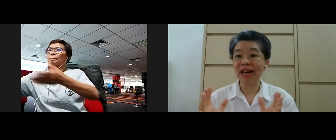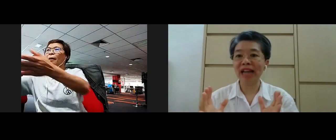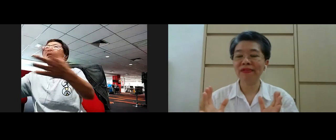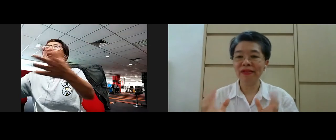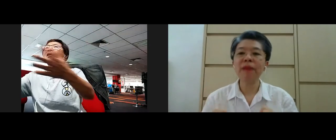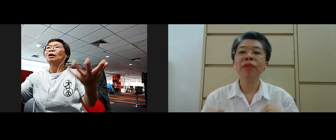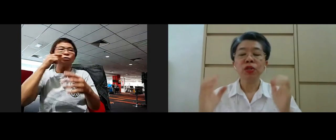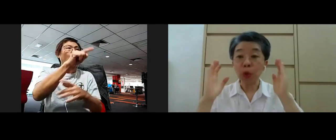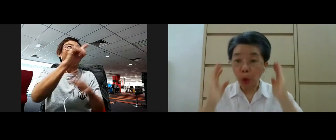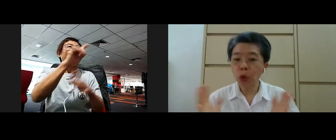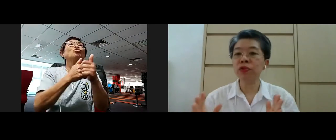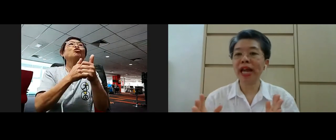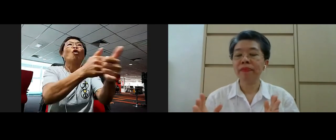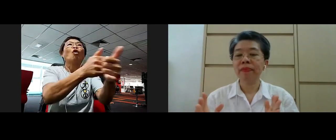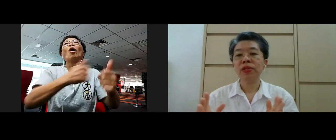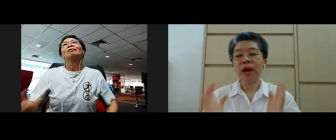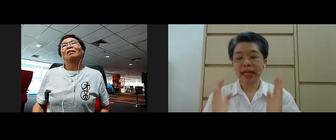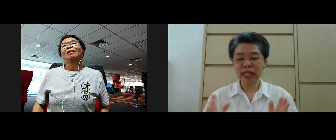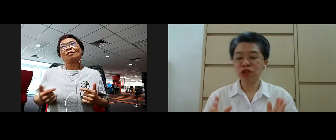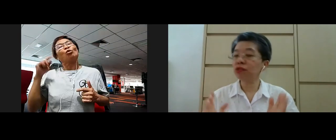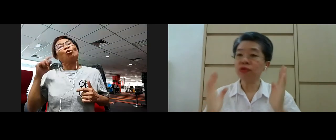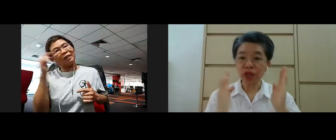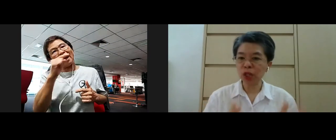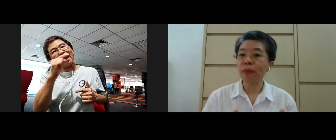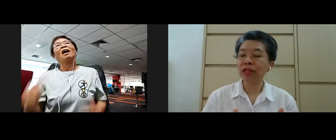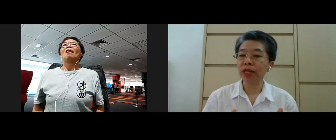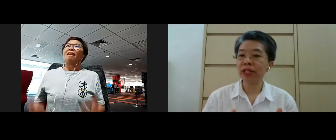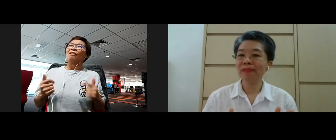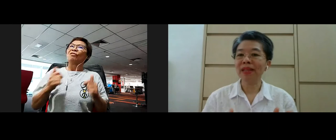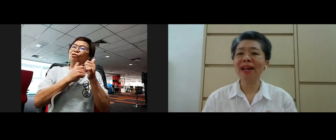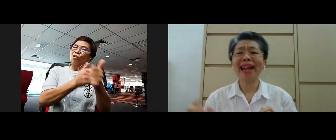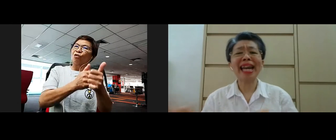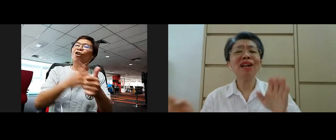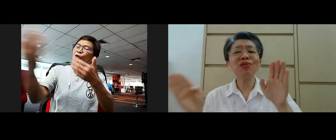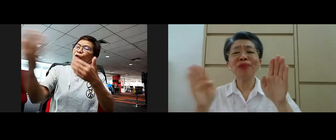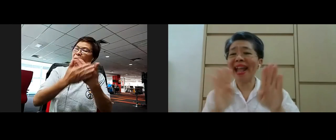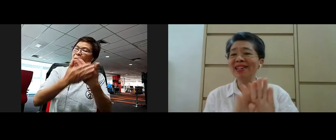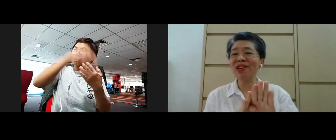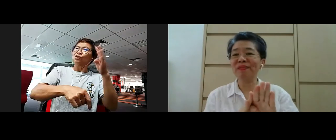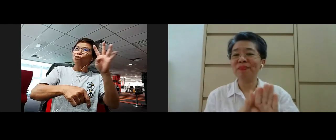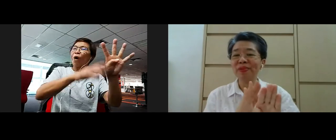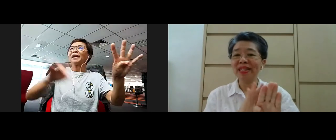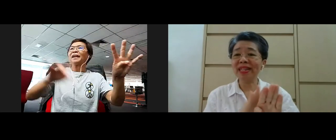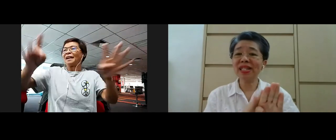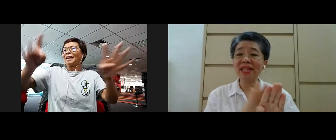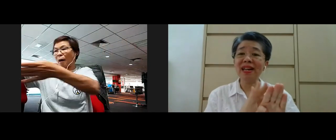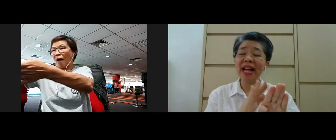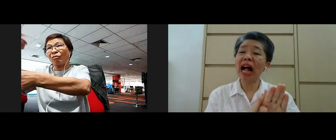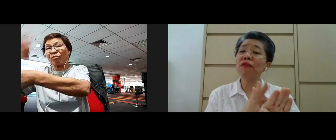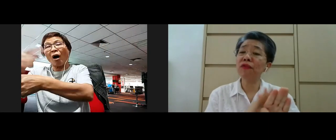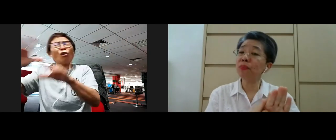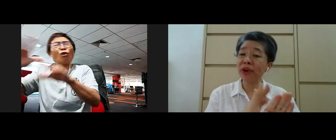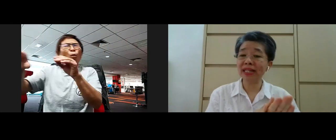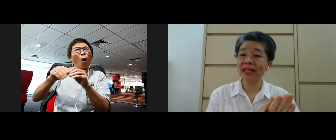apply it in our life right so go to that so I urge you to just go back to this yeah and how to add on this